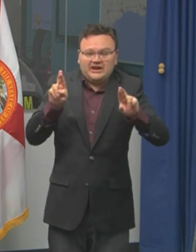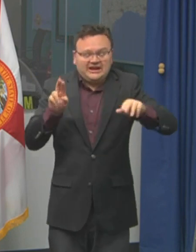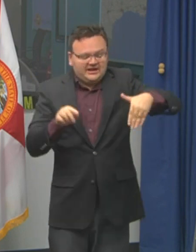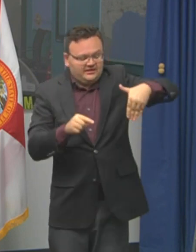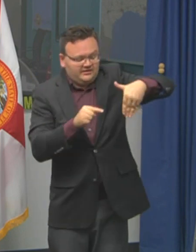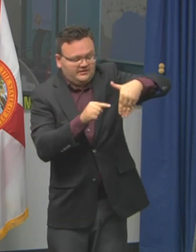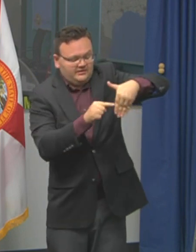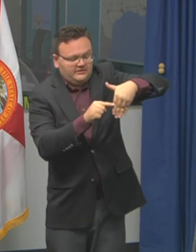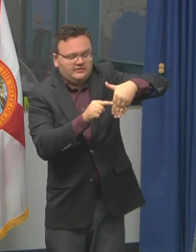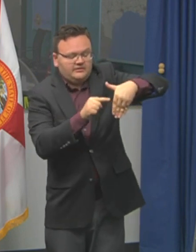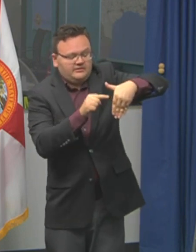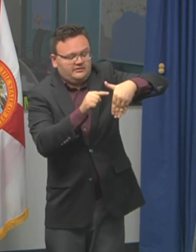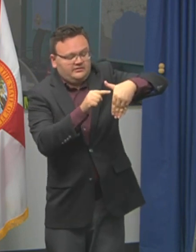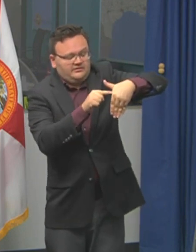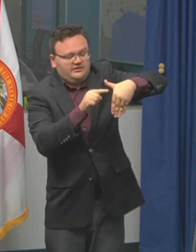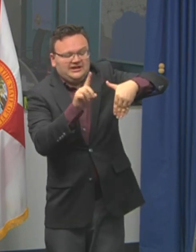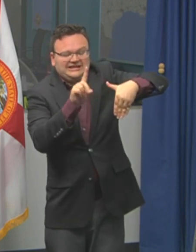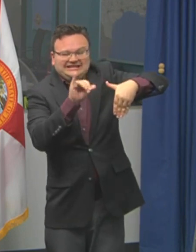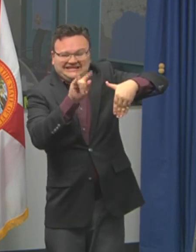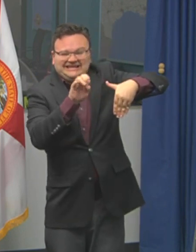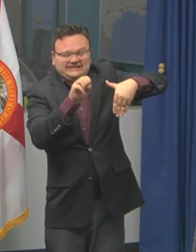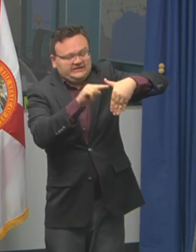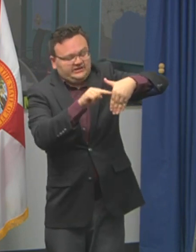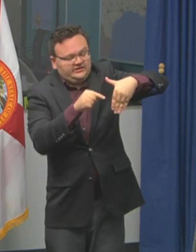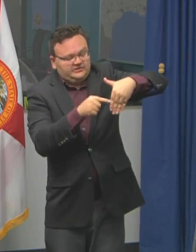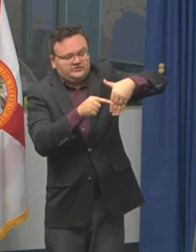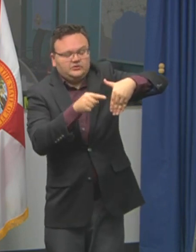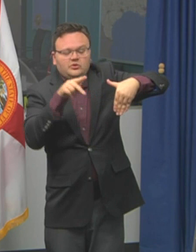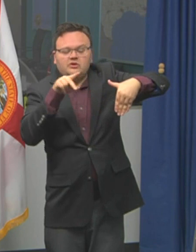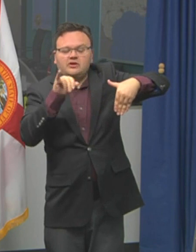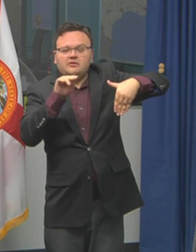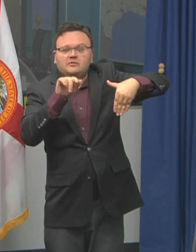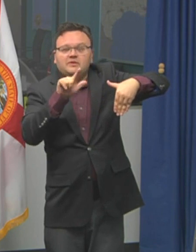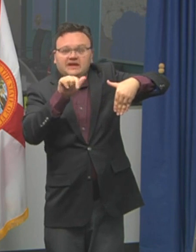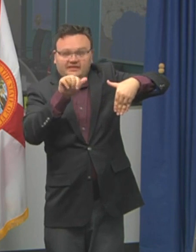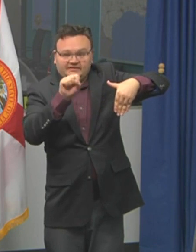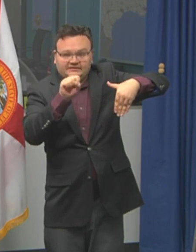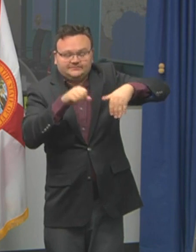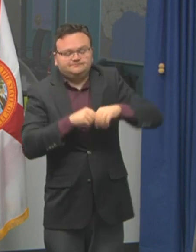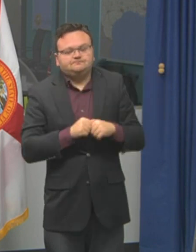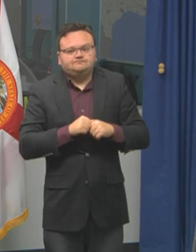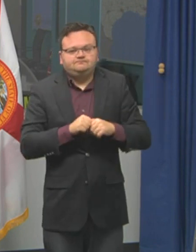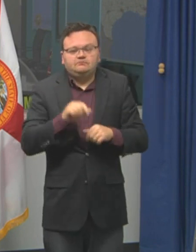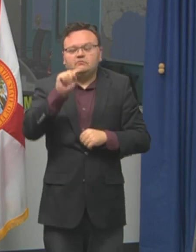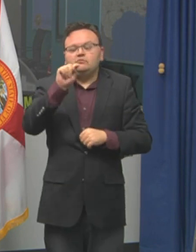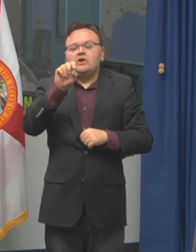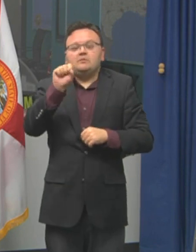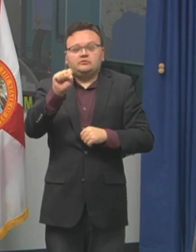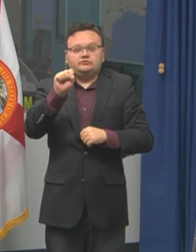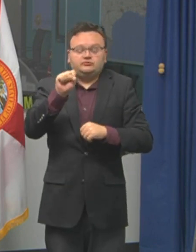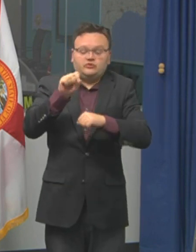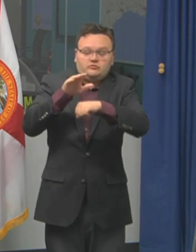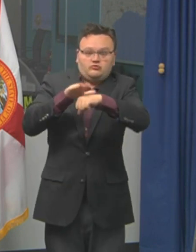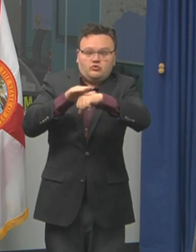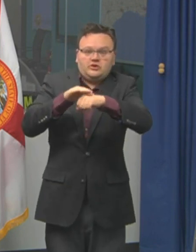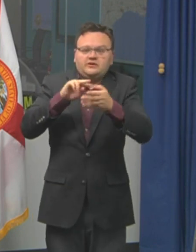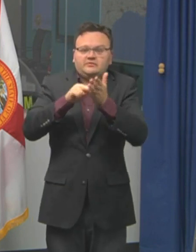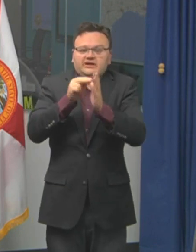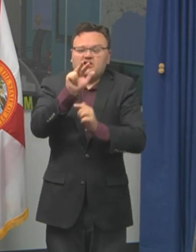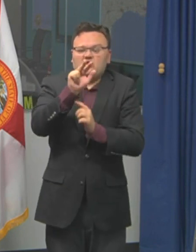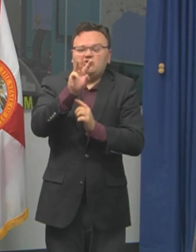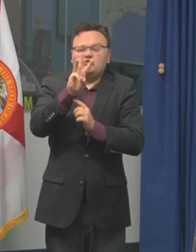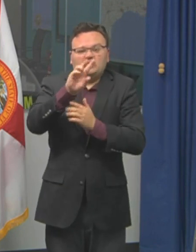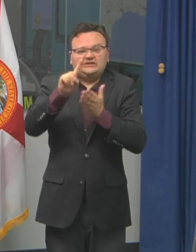warning means tropical storm conditions are expected within 36 hours. A hurricane watch means hurricane conditions are